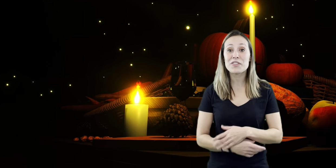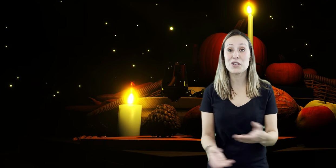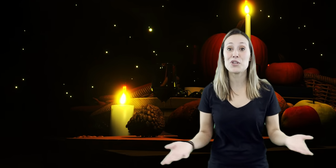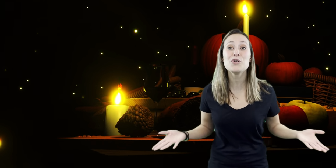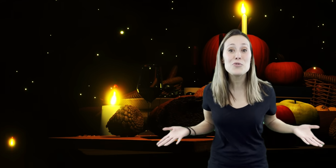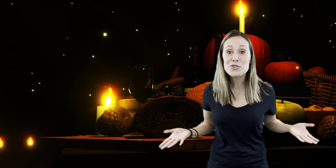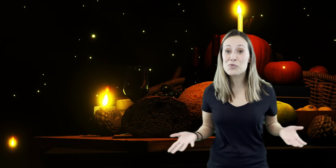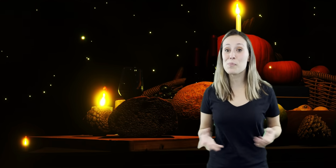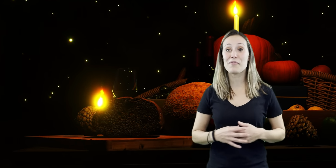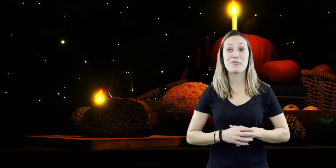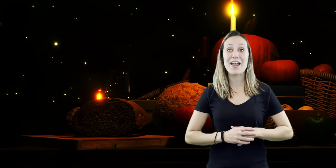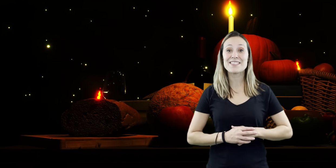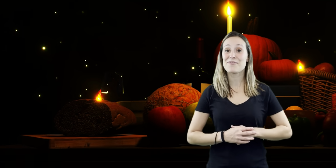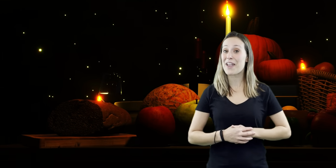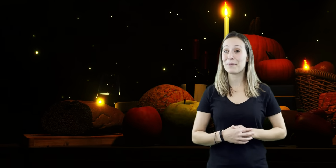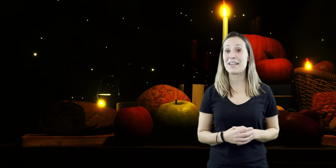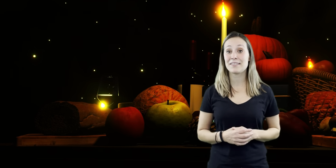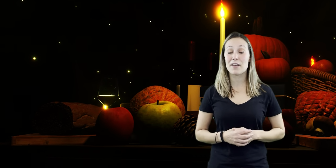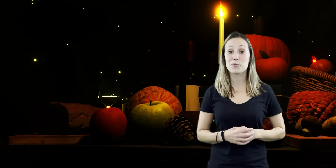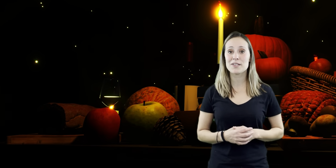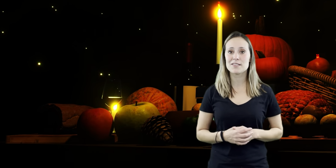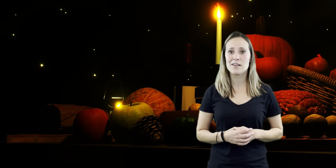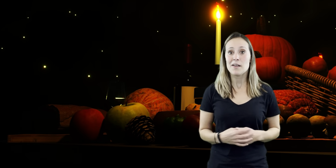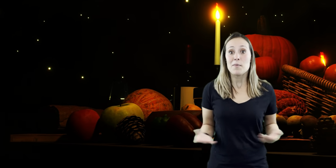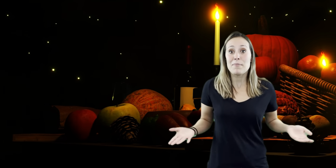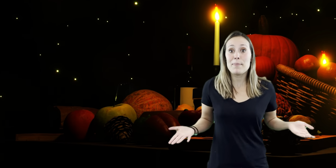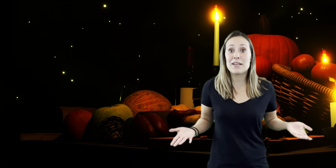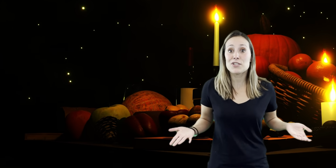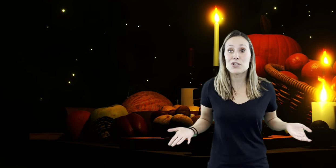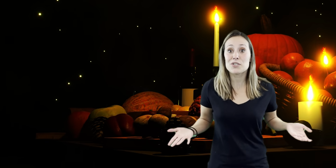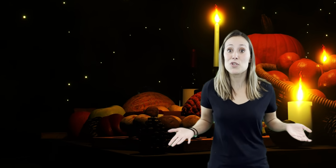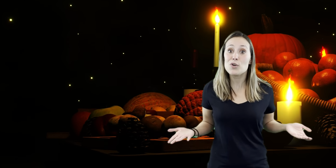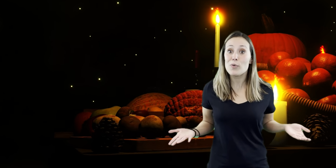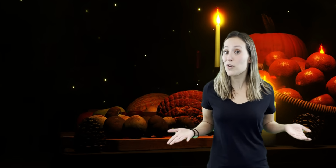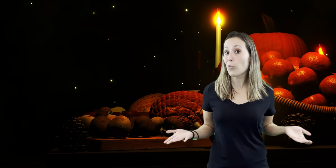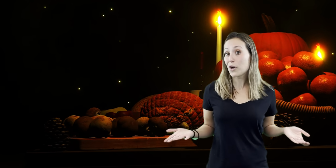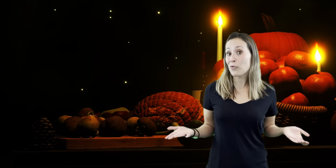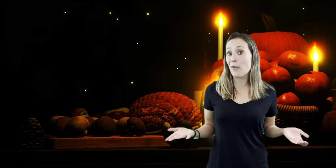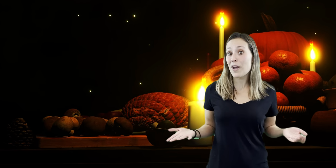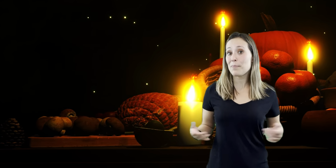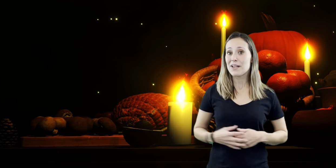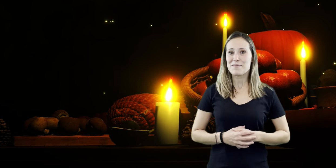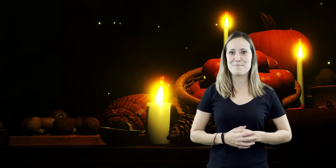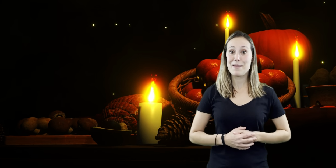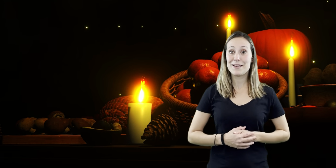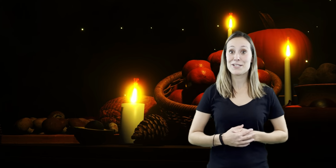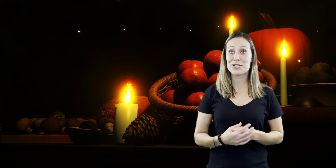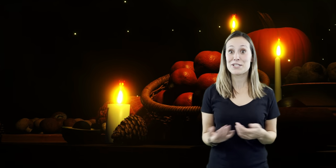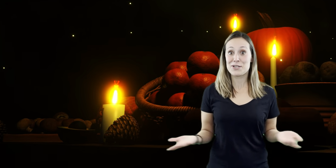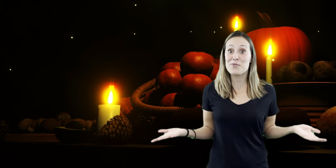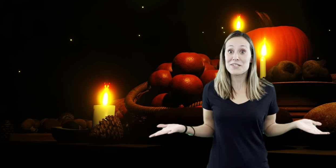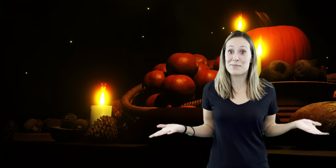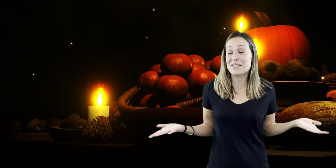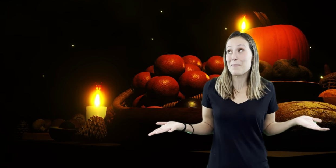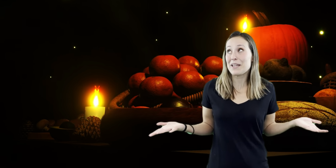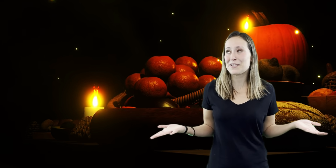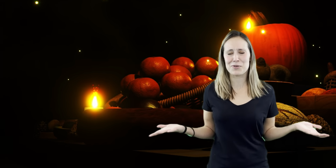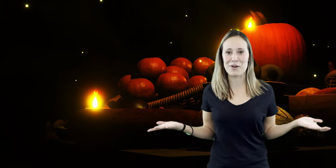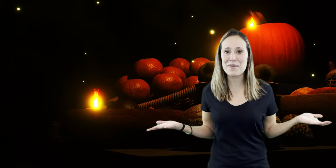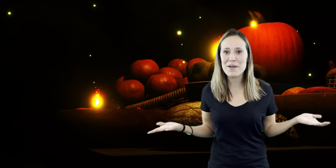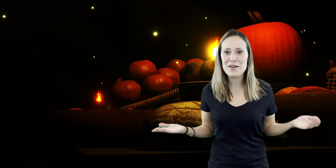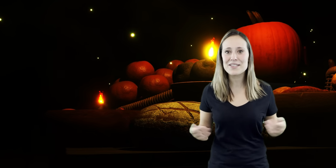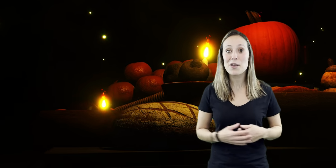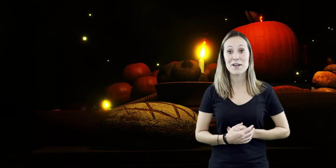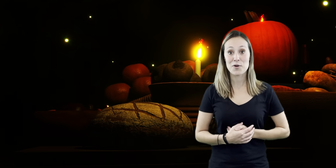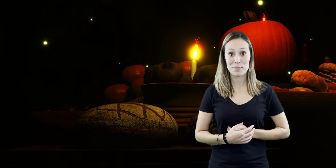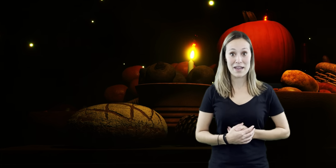Whether you're with a huge group of friends, family, and loved ones. Maybe it's just you and your one grown-up. Maybe it's just you with some siblings